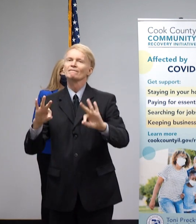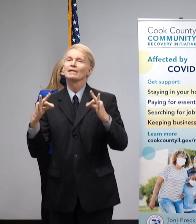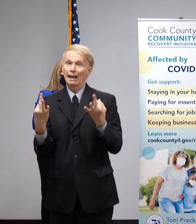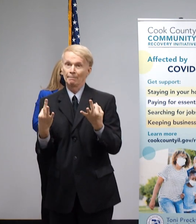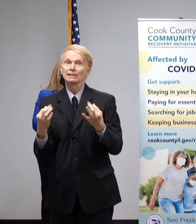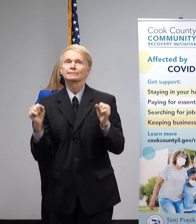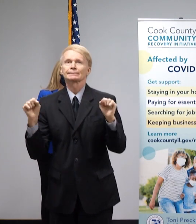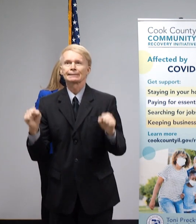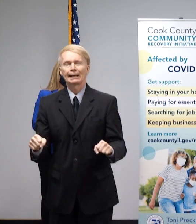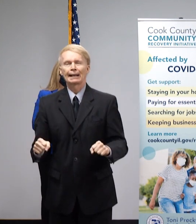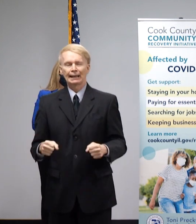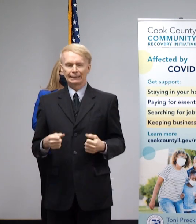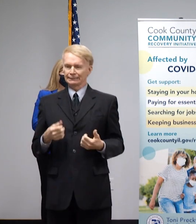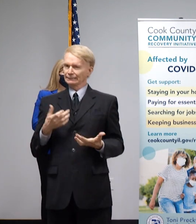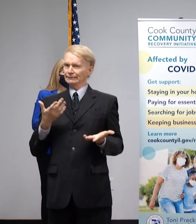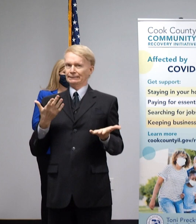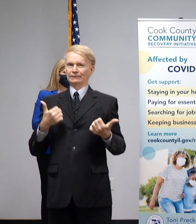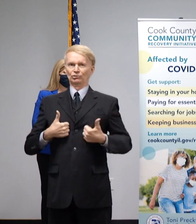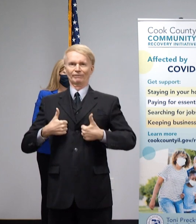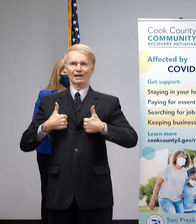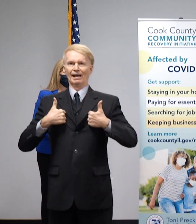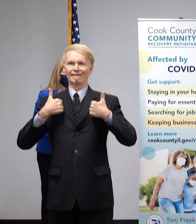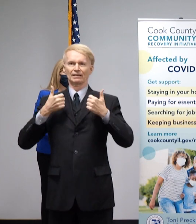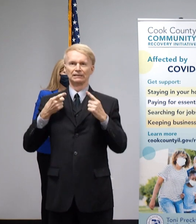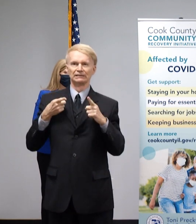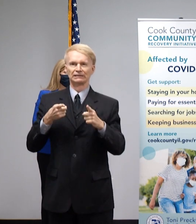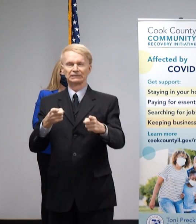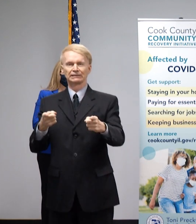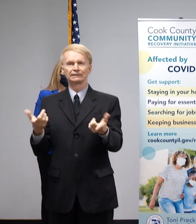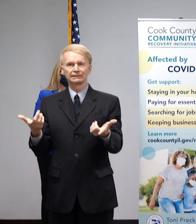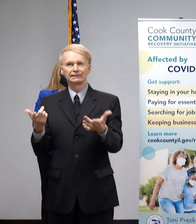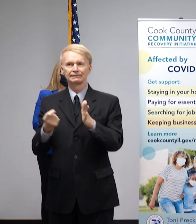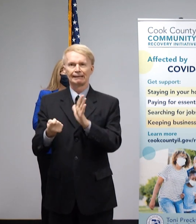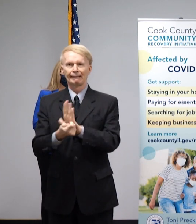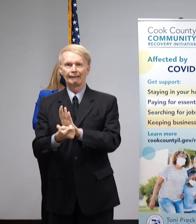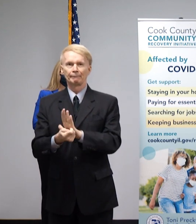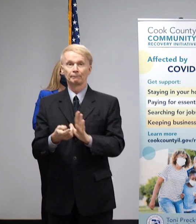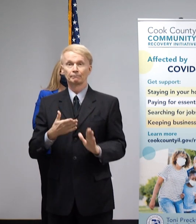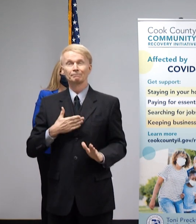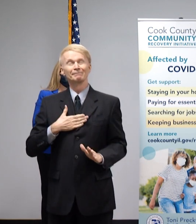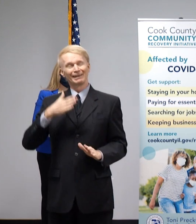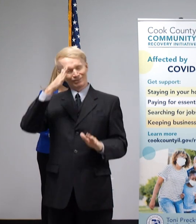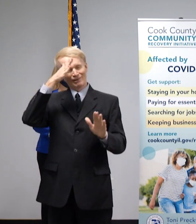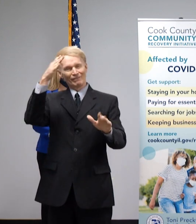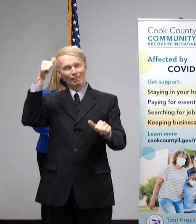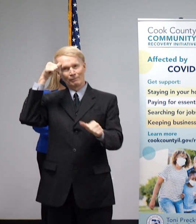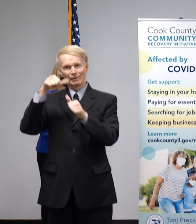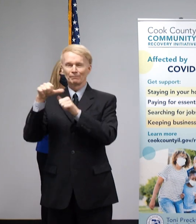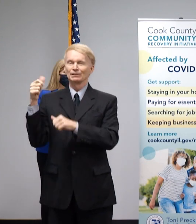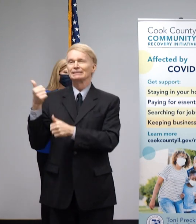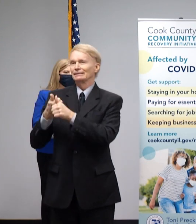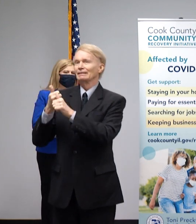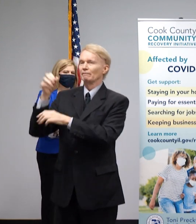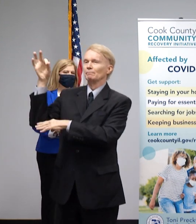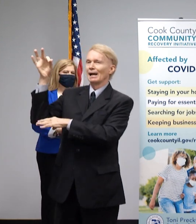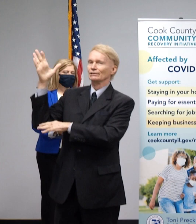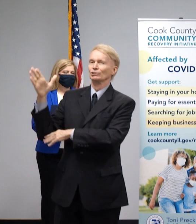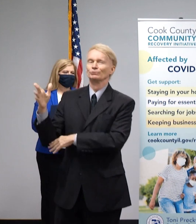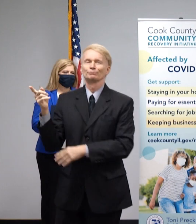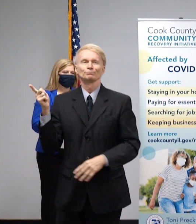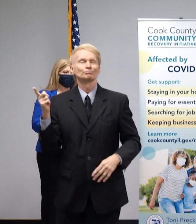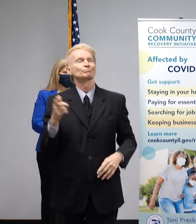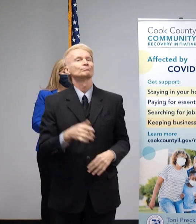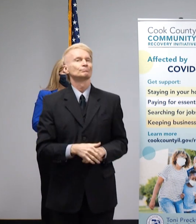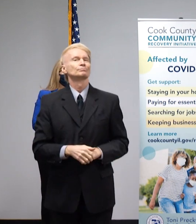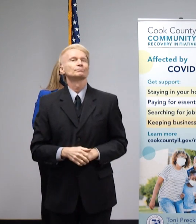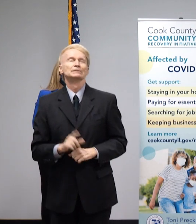literally survive. I'm always reminded what my grandfather would always say. My grandfather was a pastor, which